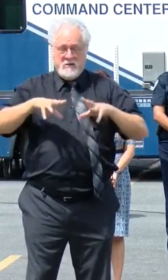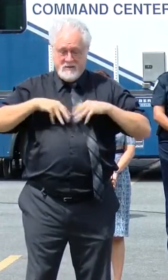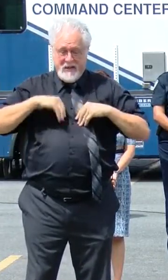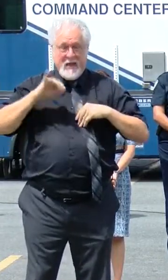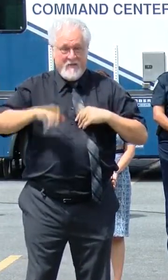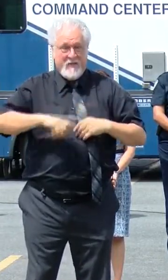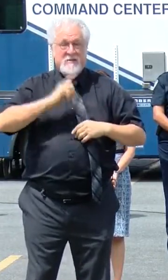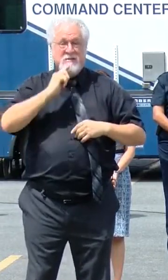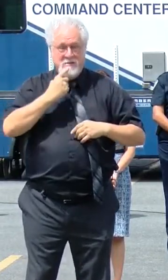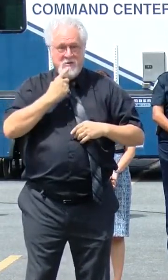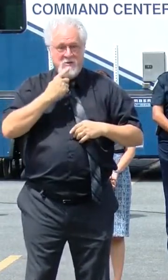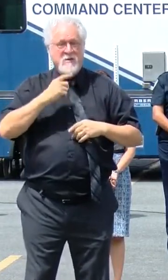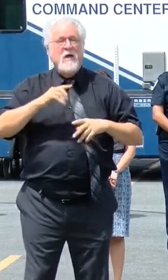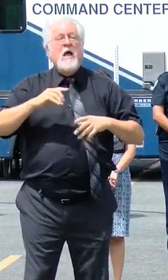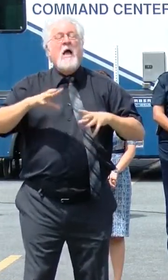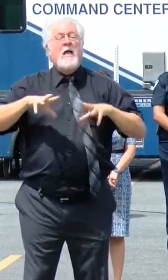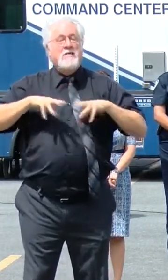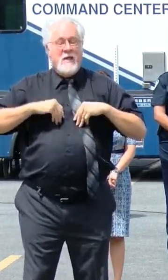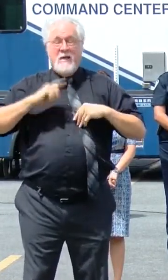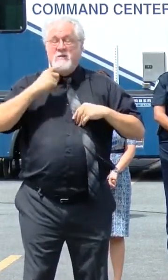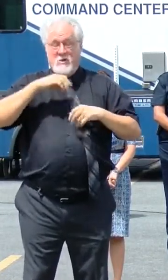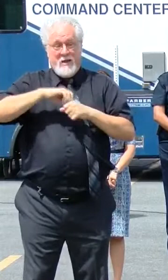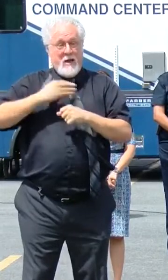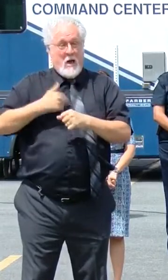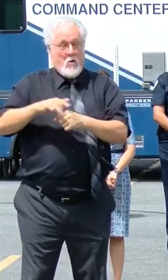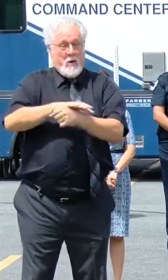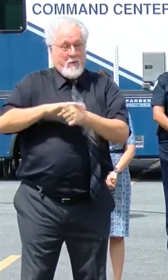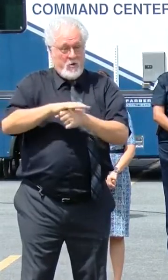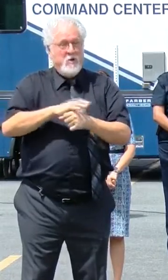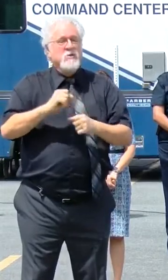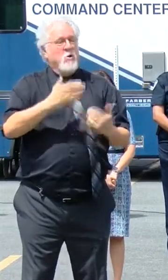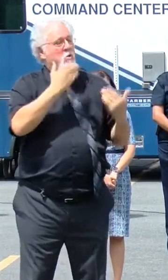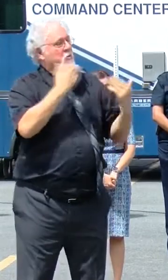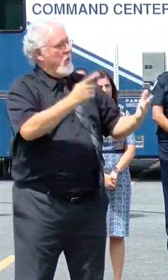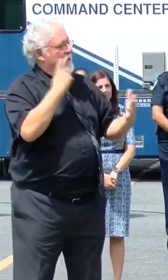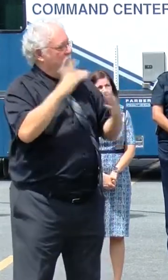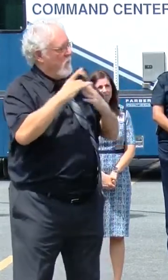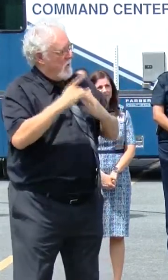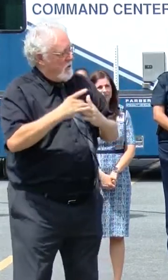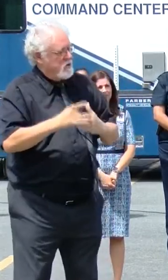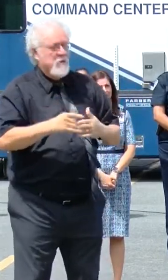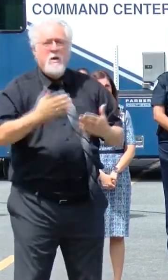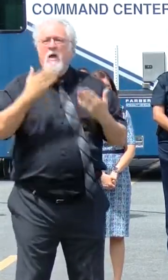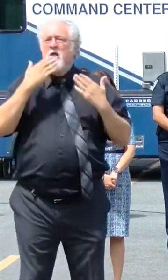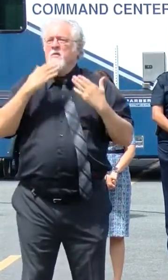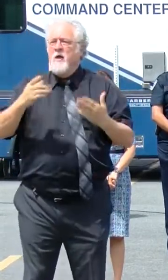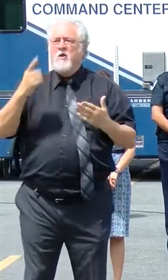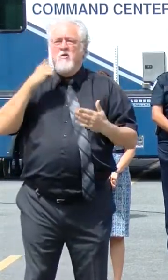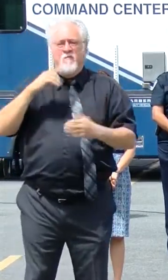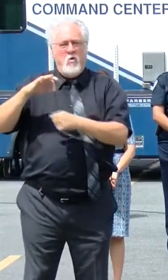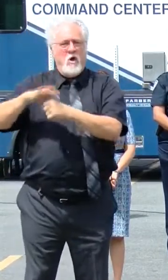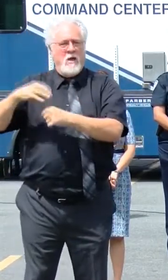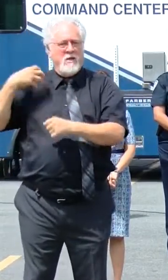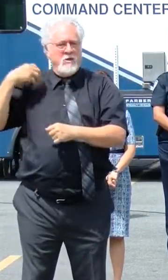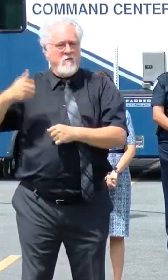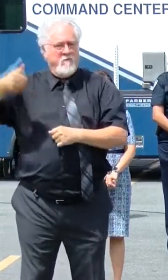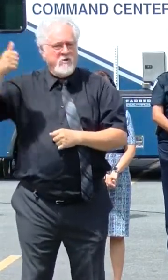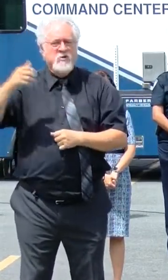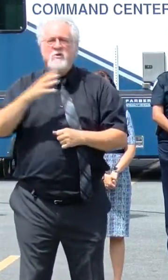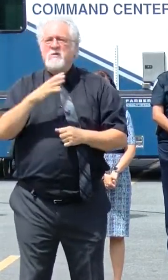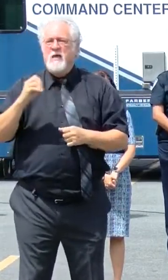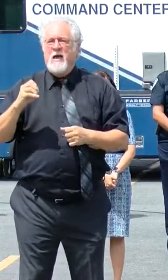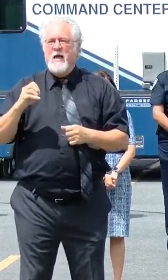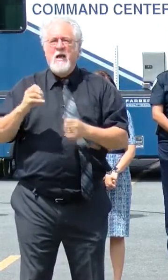and we need to take it seriously in our neighborhoods. And so thank you for your leadership. Thank you to the elected officials and